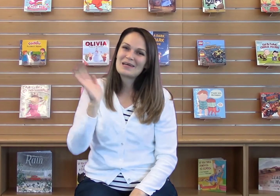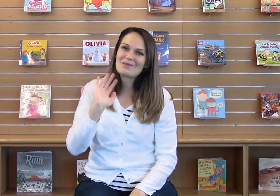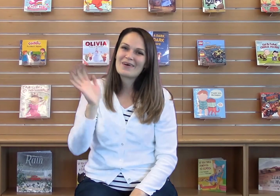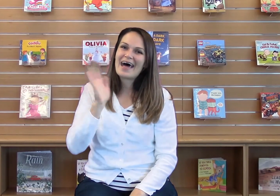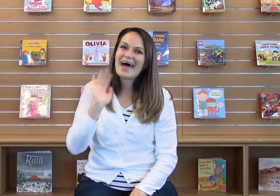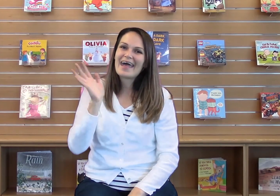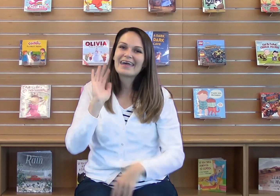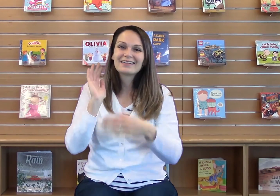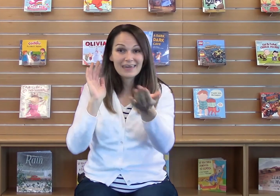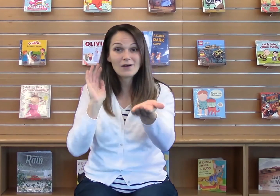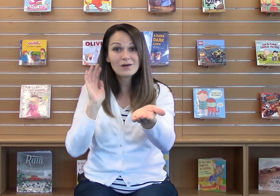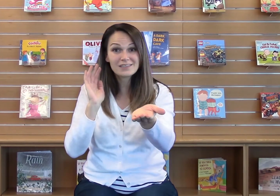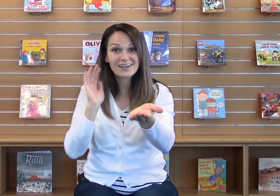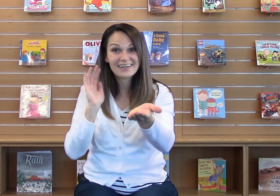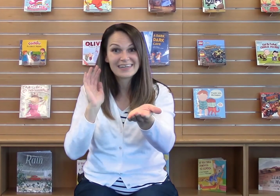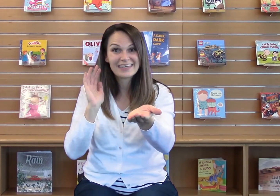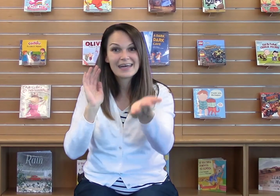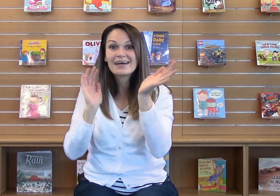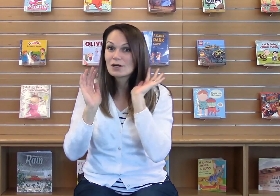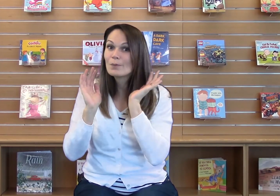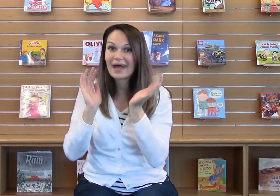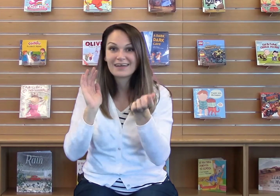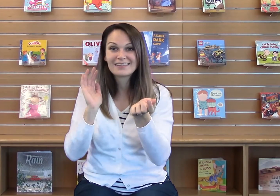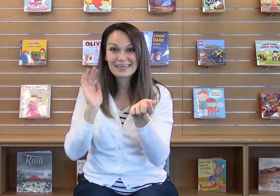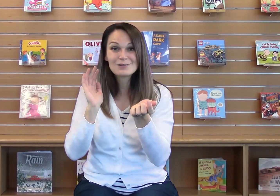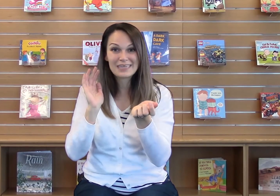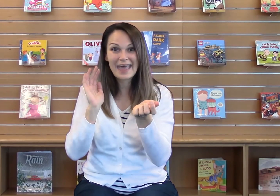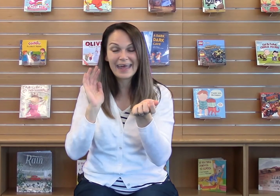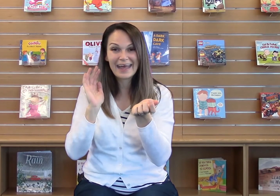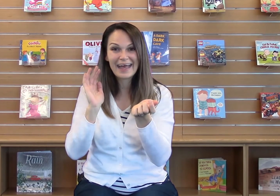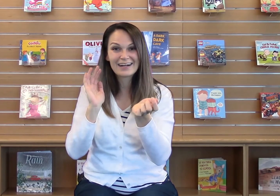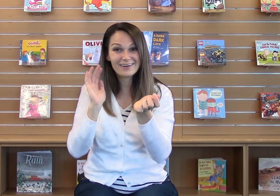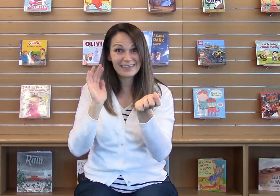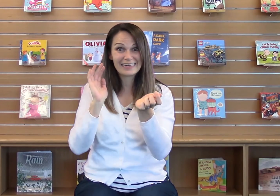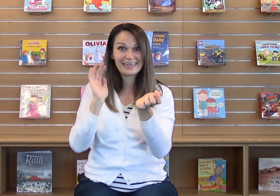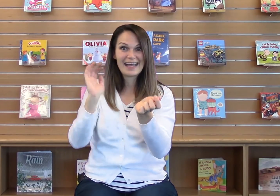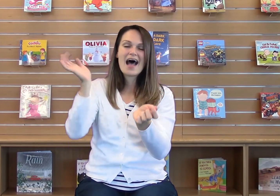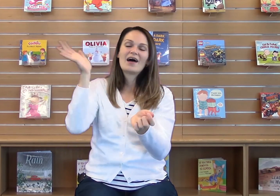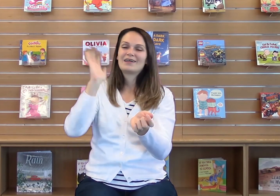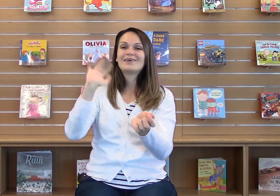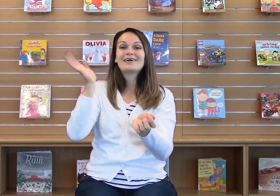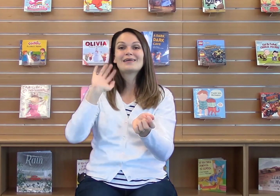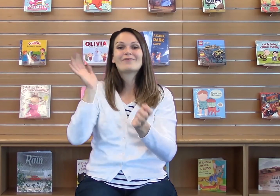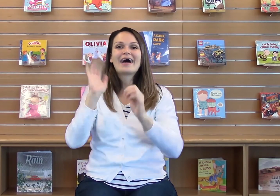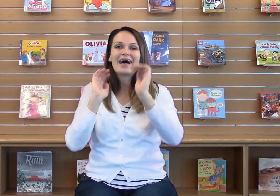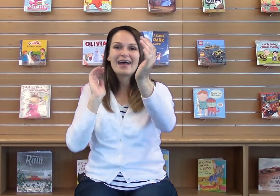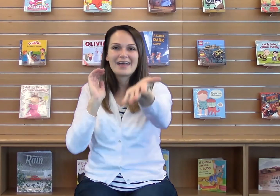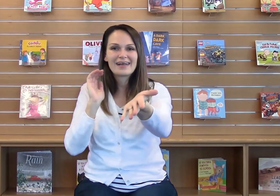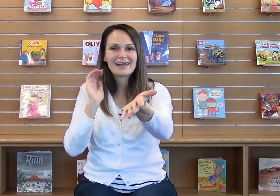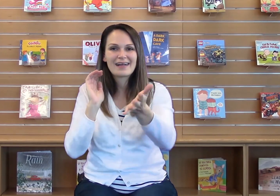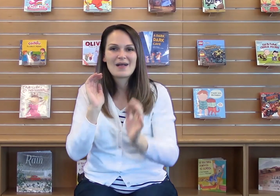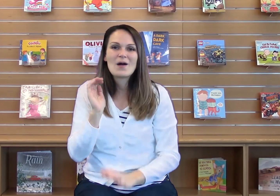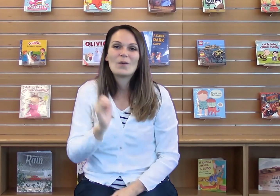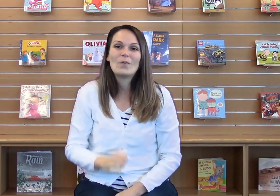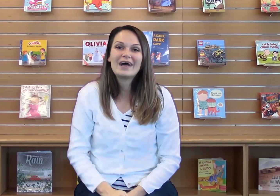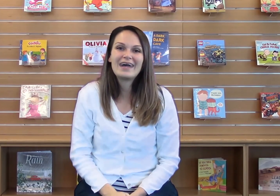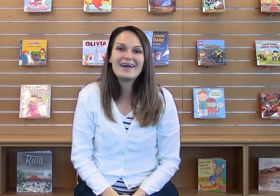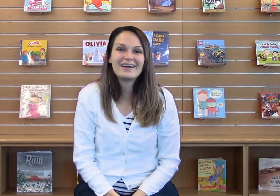Goodbye. Now your turn. What? Can you say it? Good! Goodbye. We're